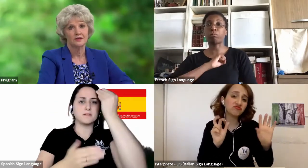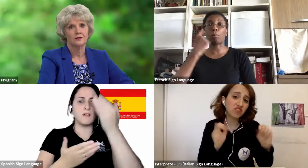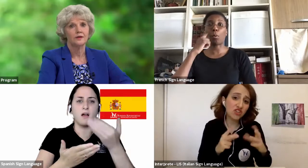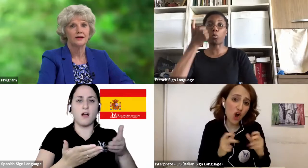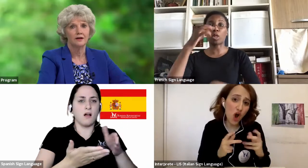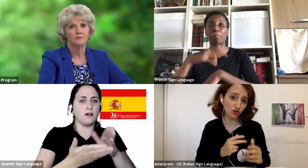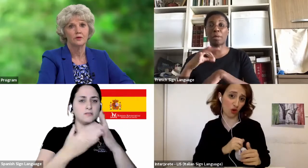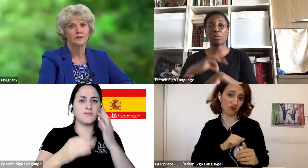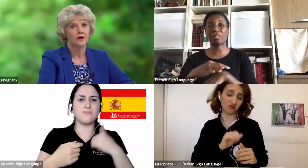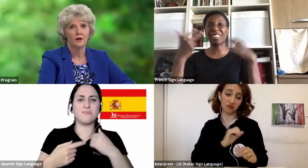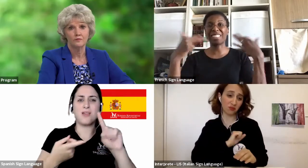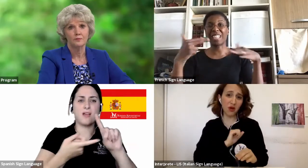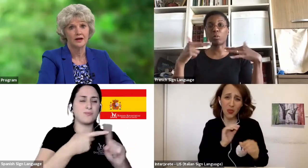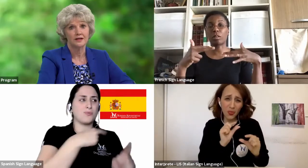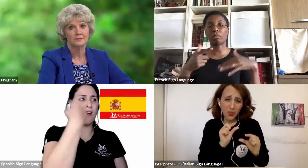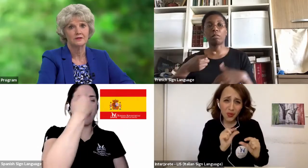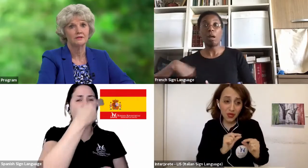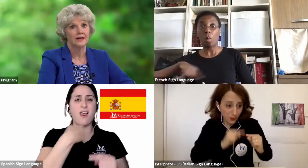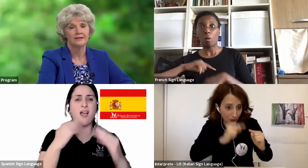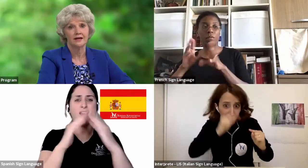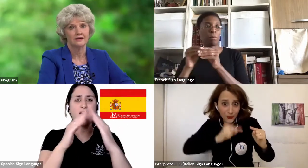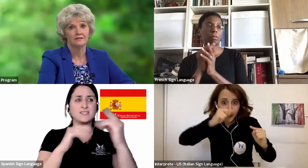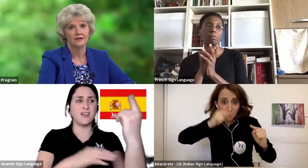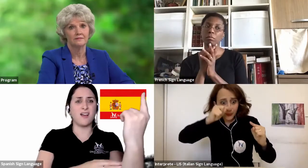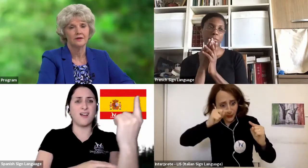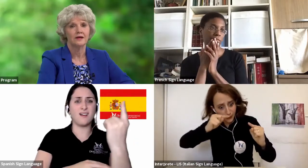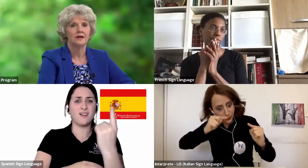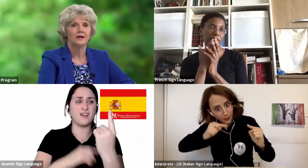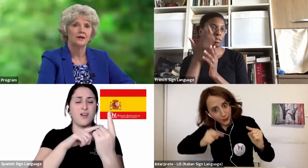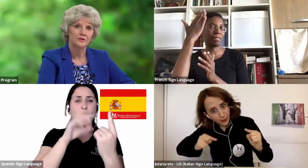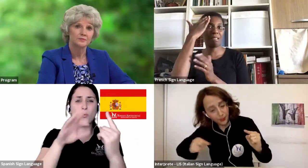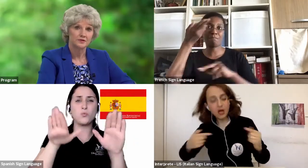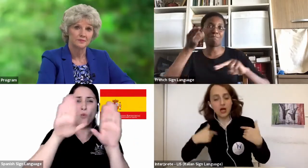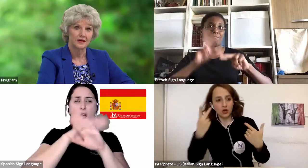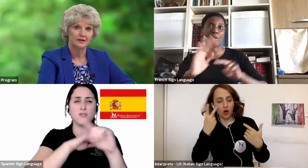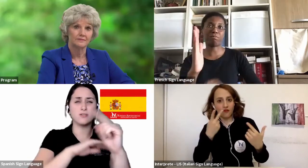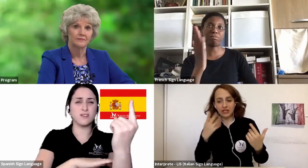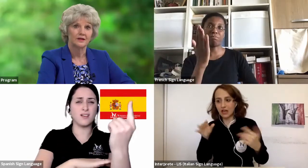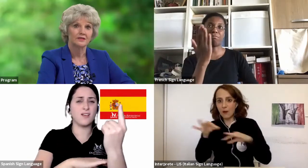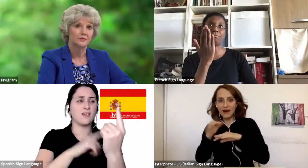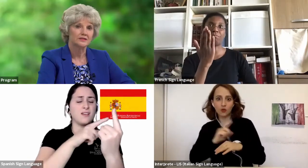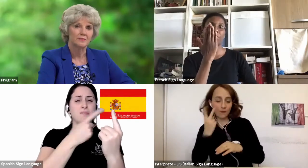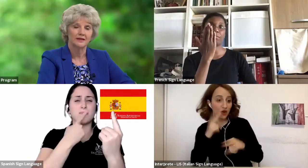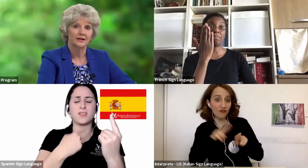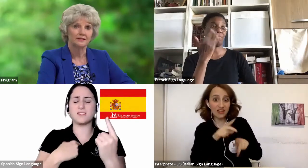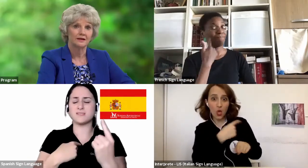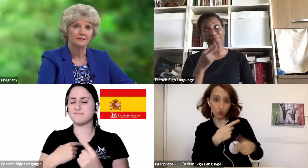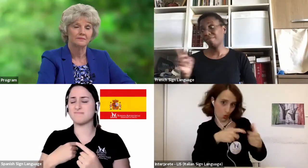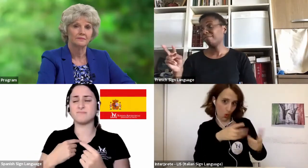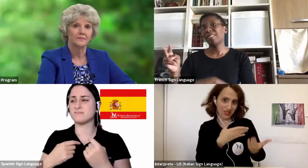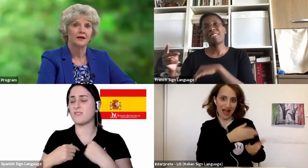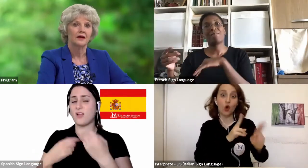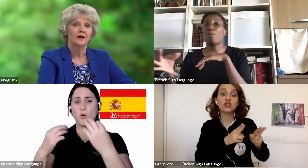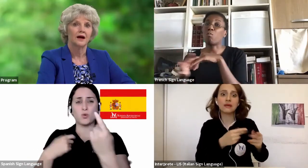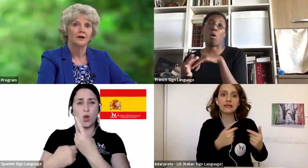face when he came home from the hospital late that evening. He whispered to me as we went to bed that night.